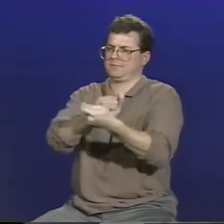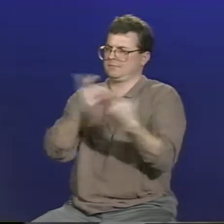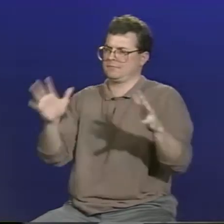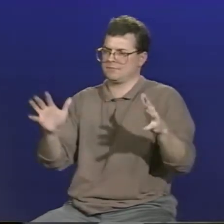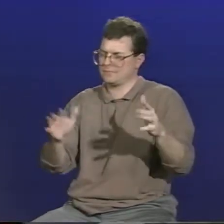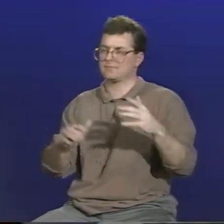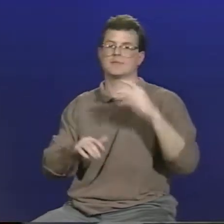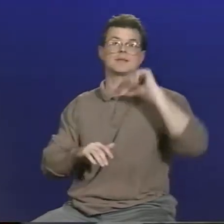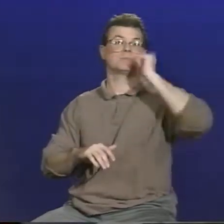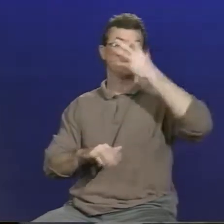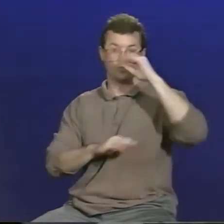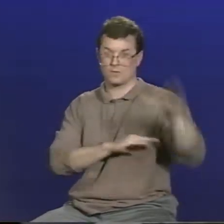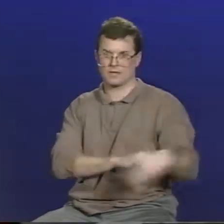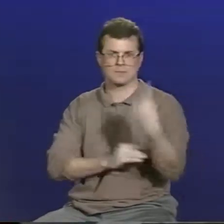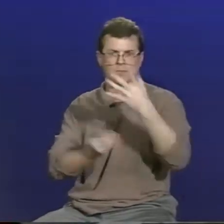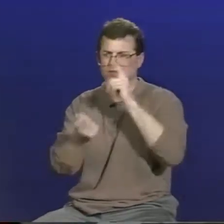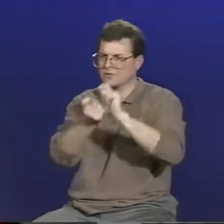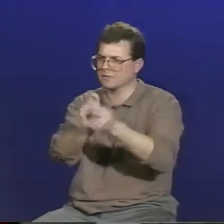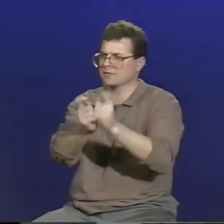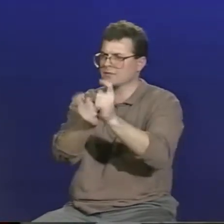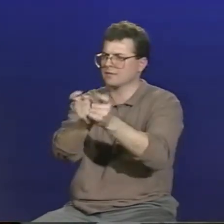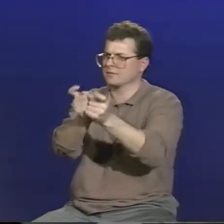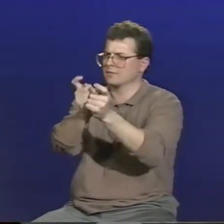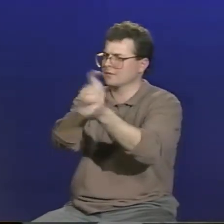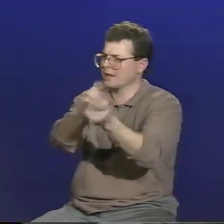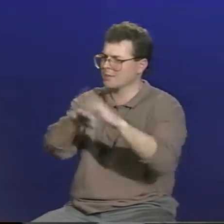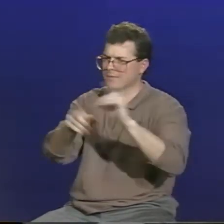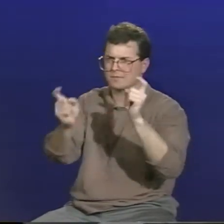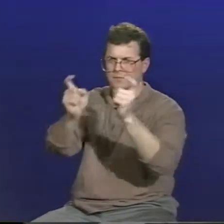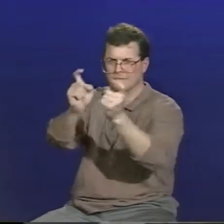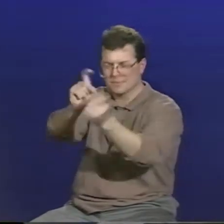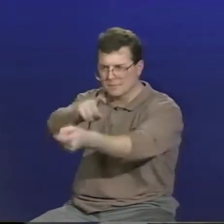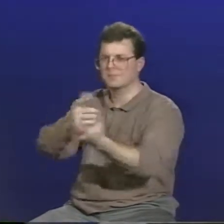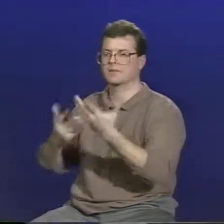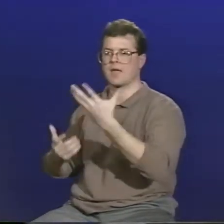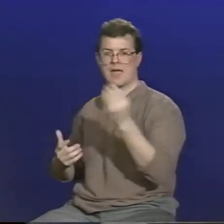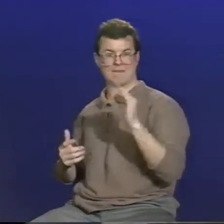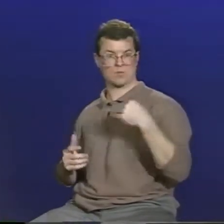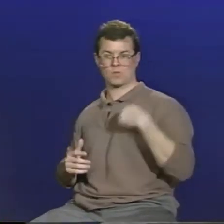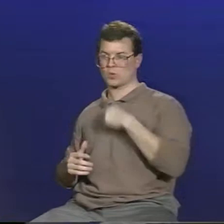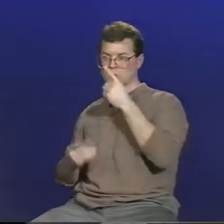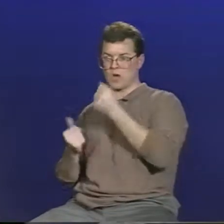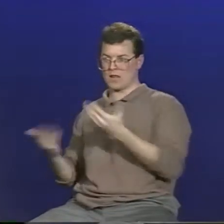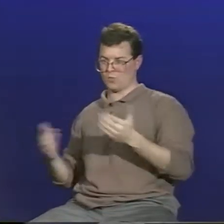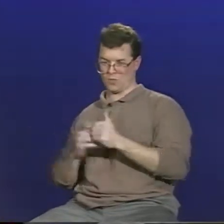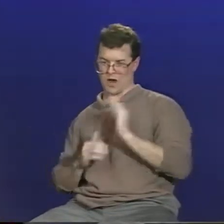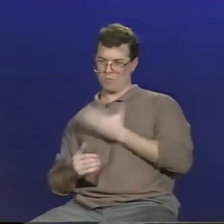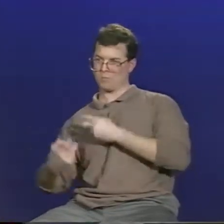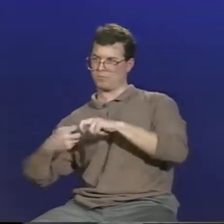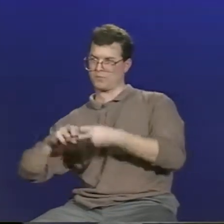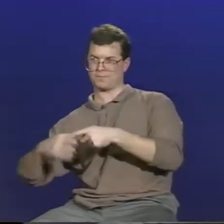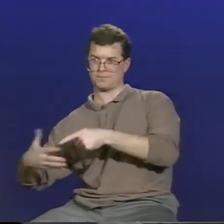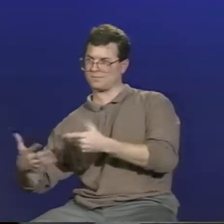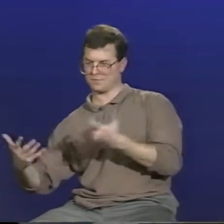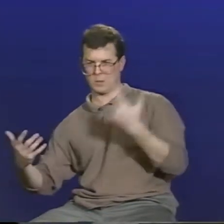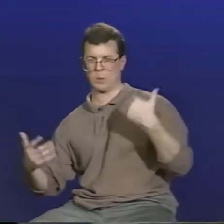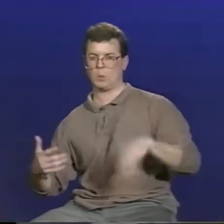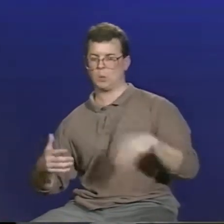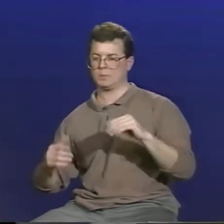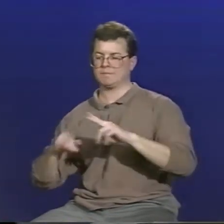For example, many of these technological changes happen virtually overnight. And if we're not prepared to face these changes,